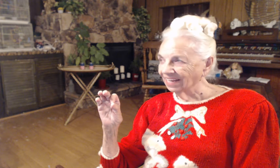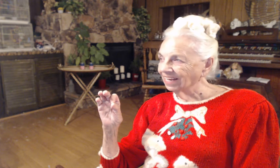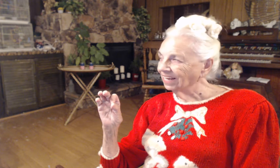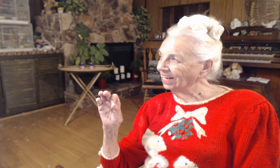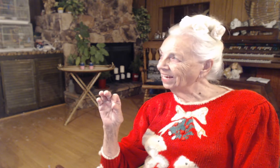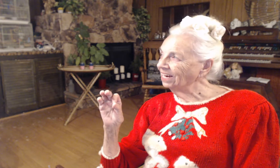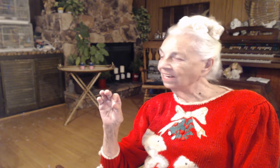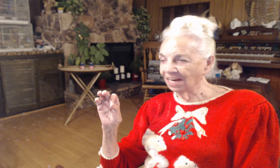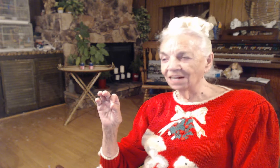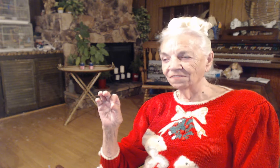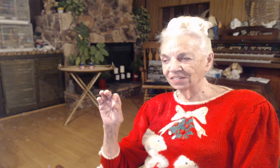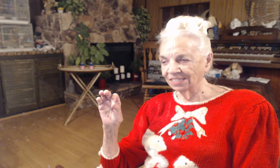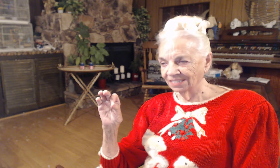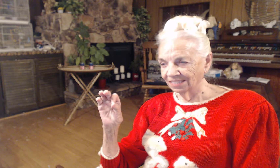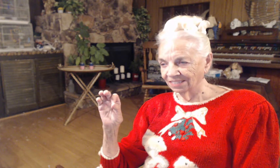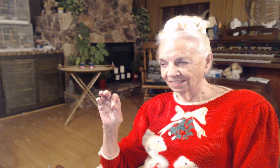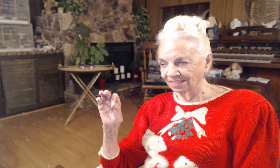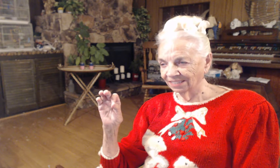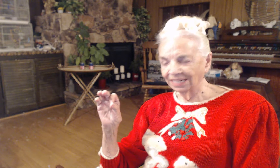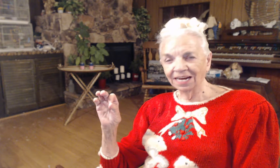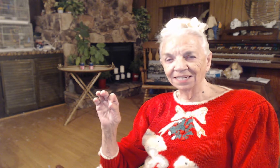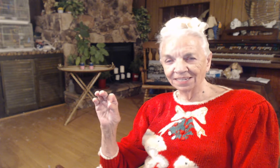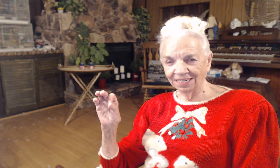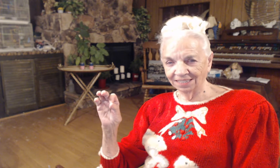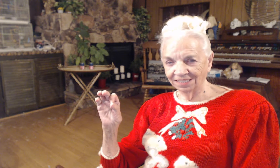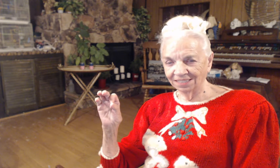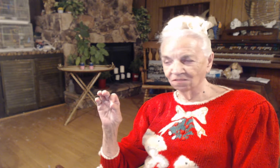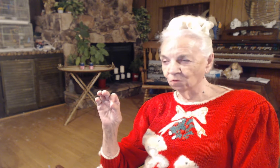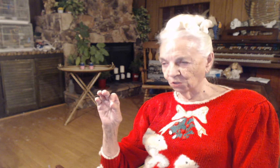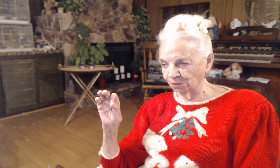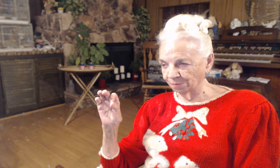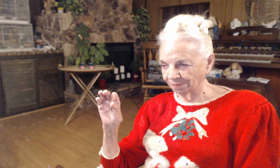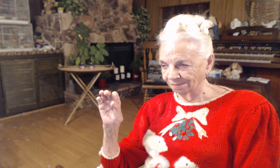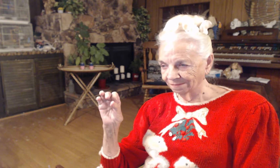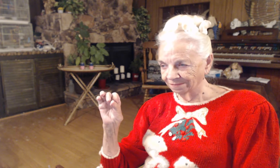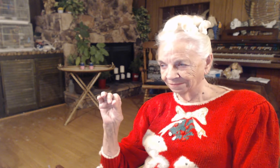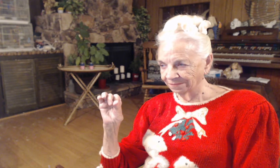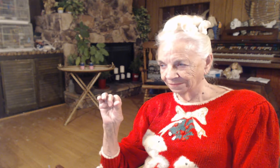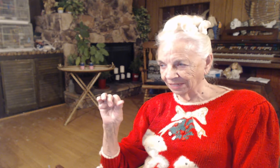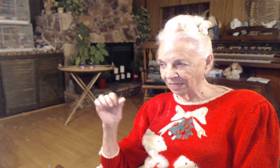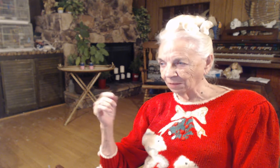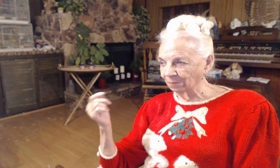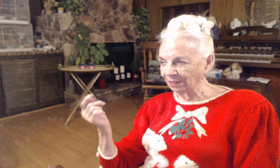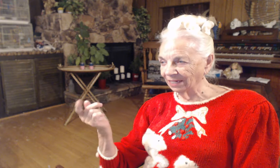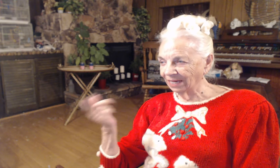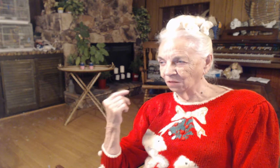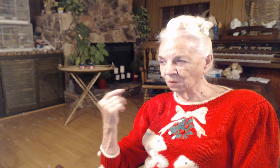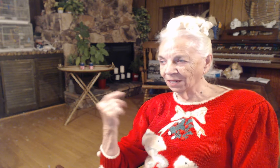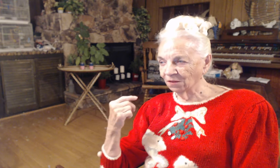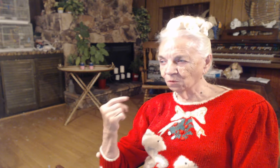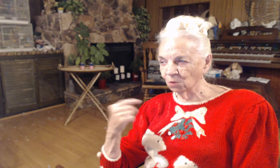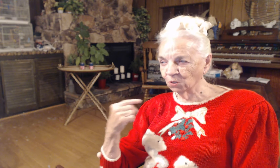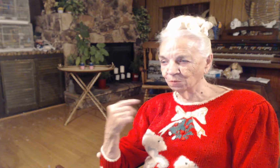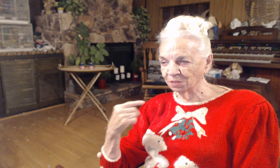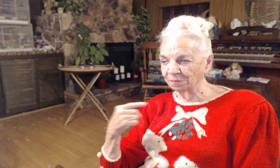He loved the idea of worship, but he wanted the worship to be